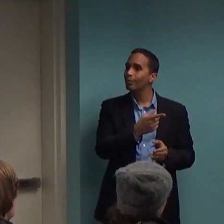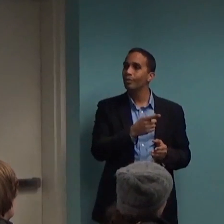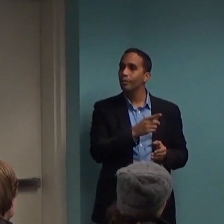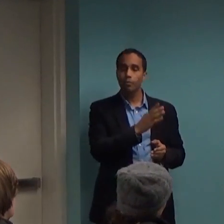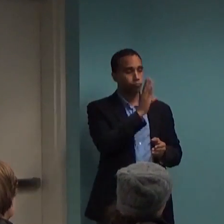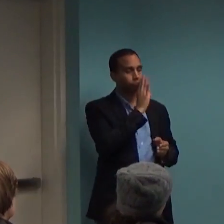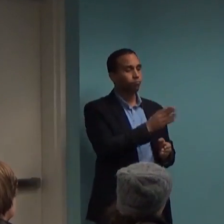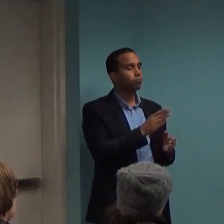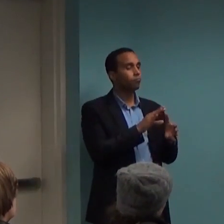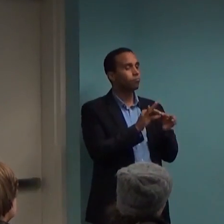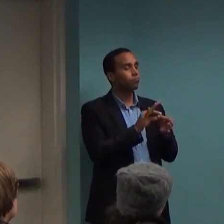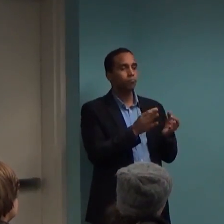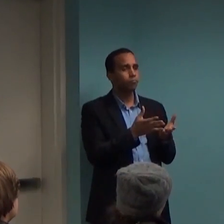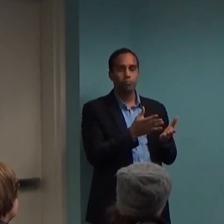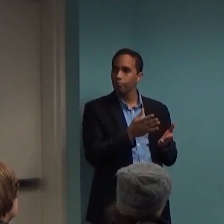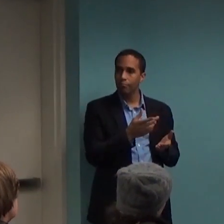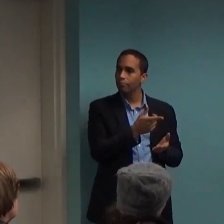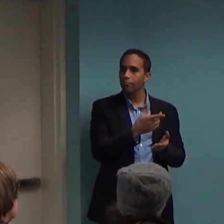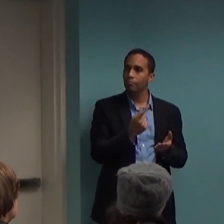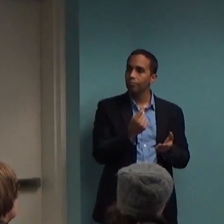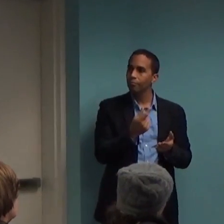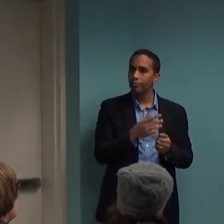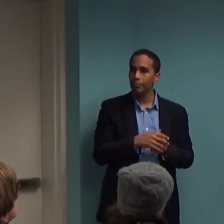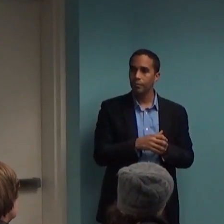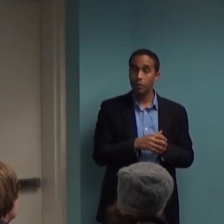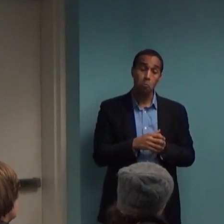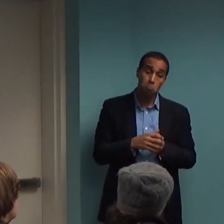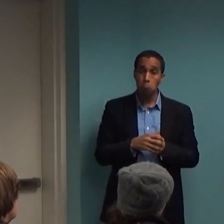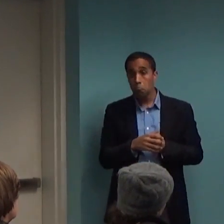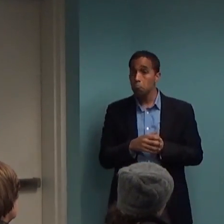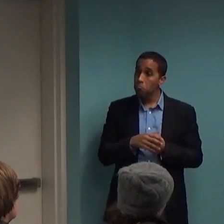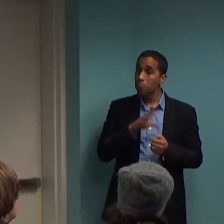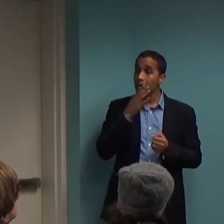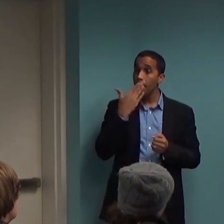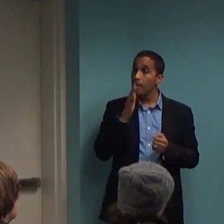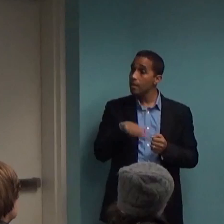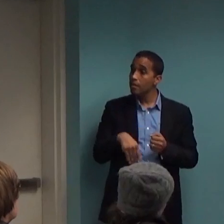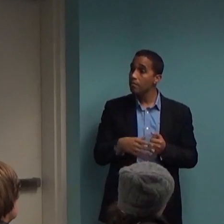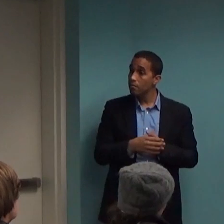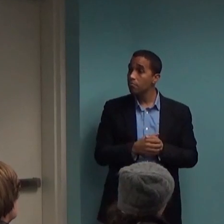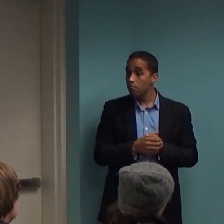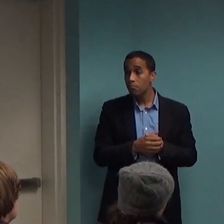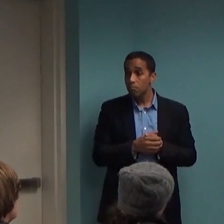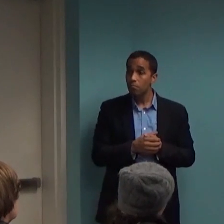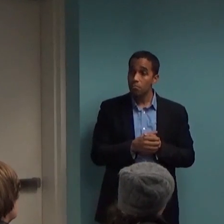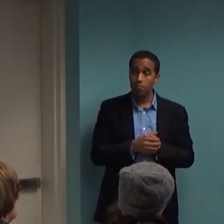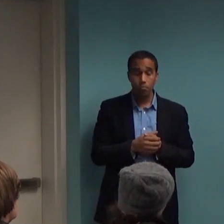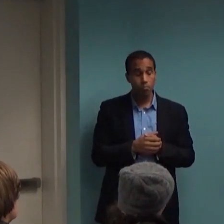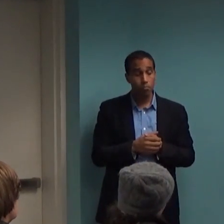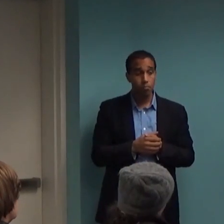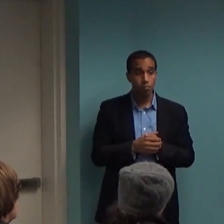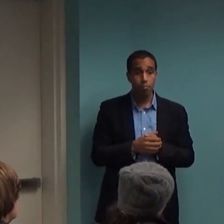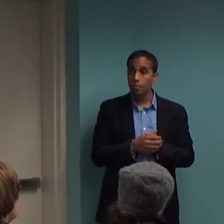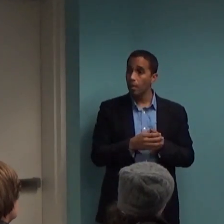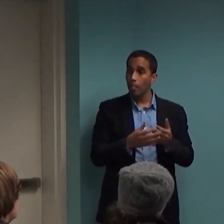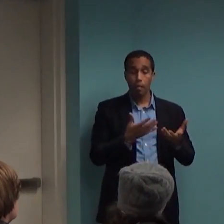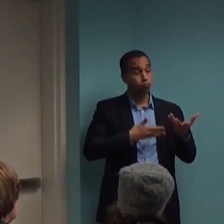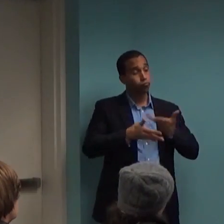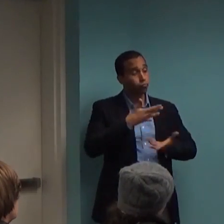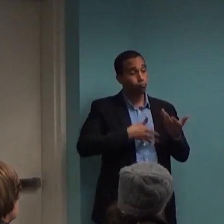So I've had actually, in general, I've had pretty, pretty favorable, you know, interactions with psychiatrists around these issues.